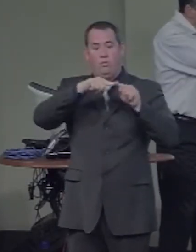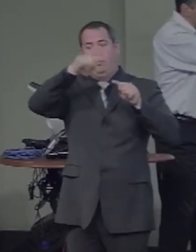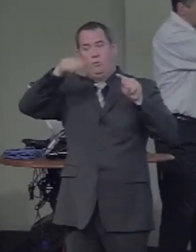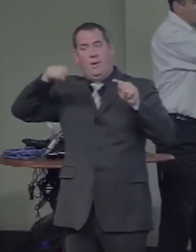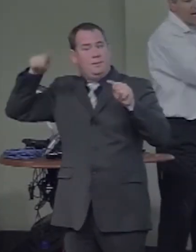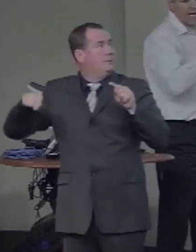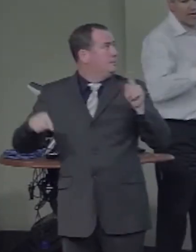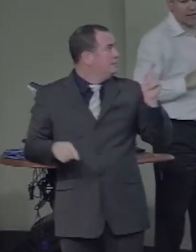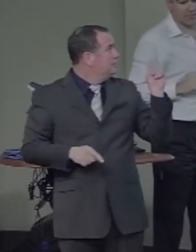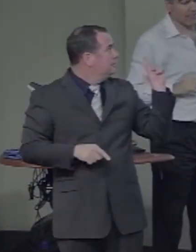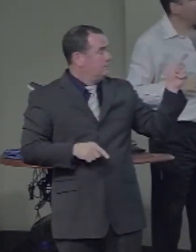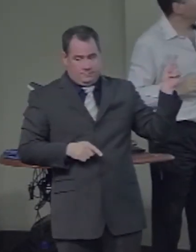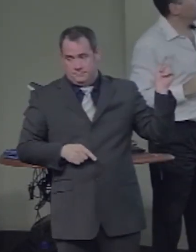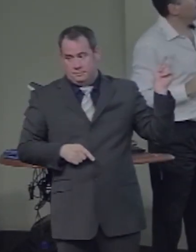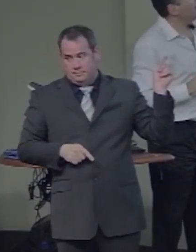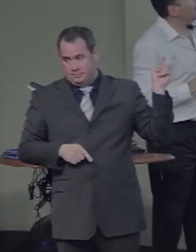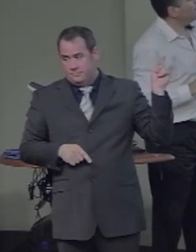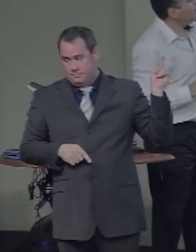the course of training.